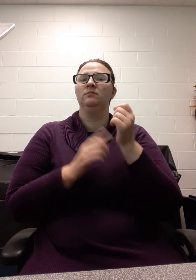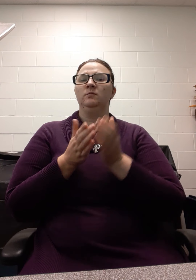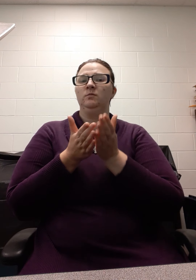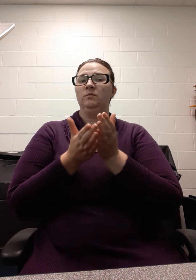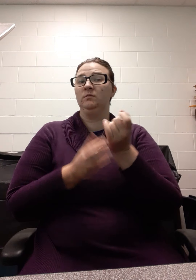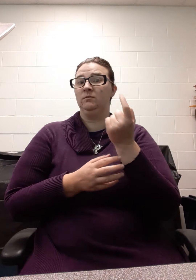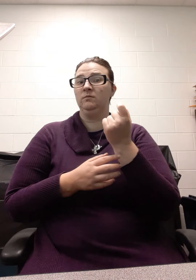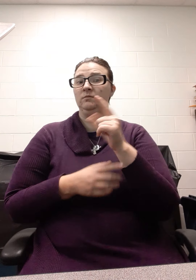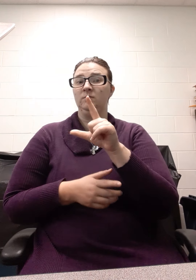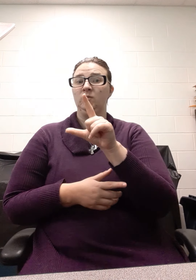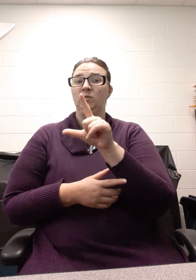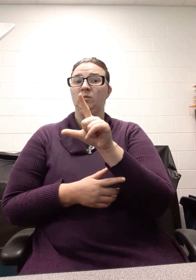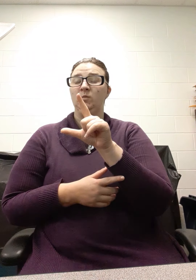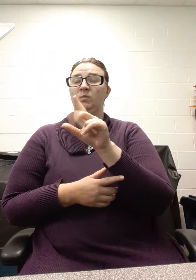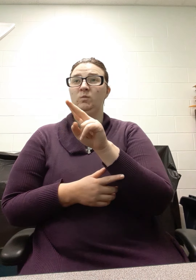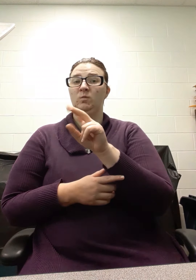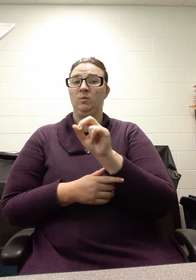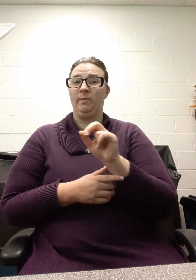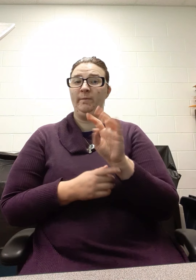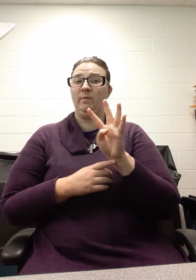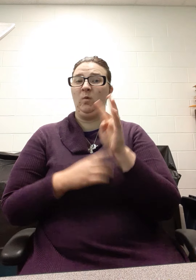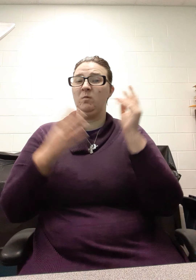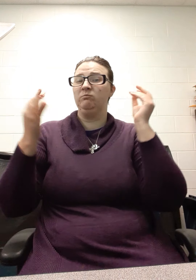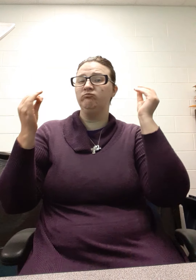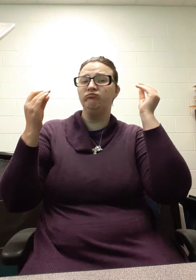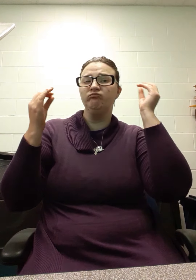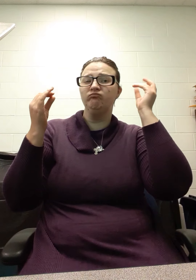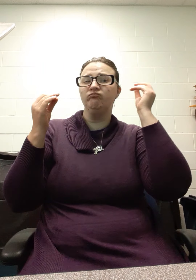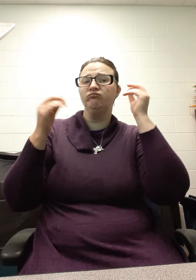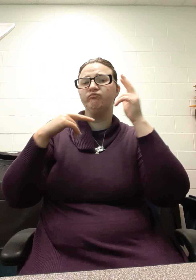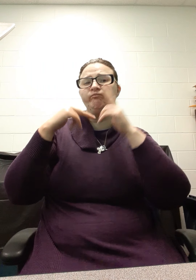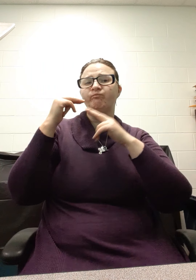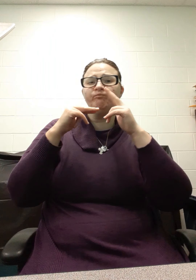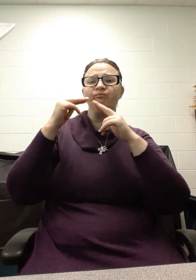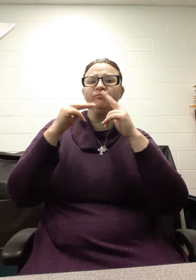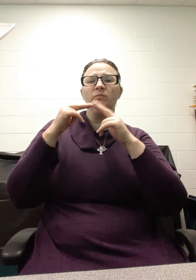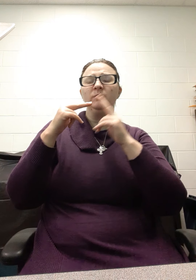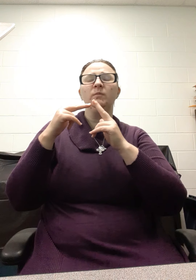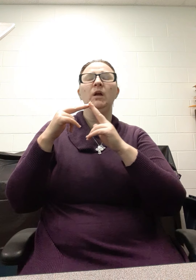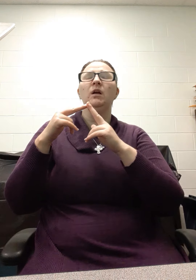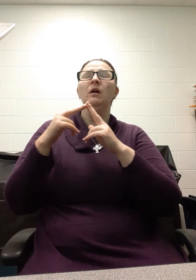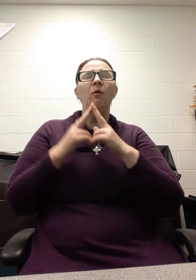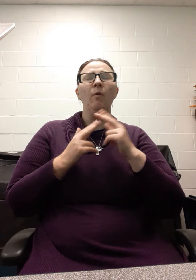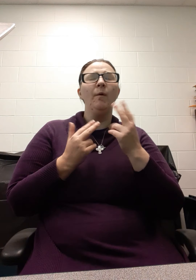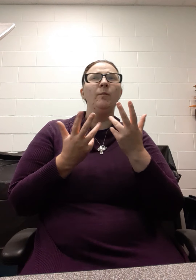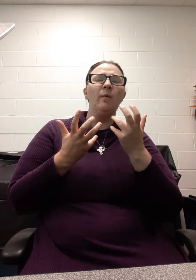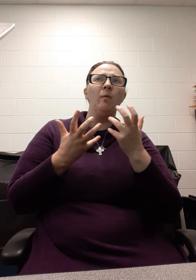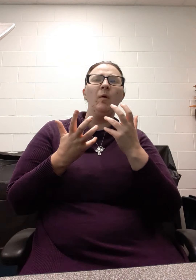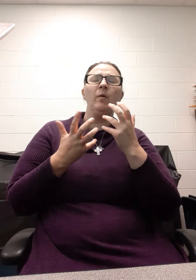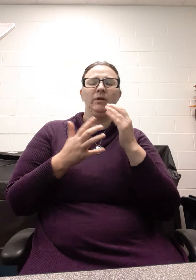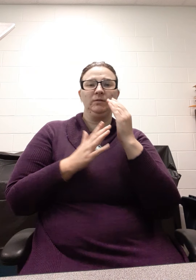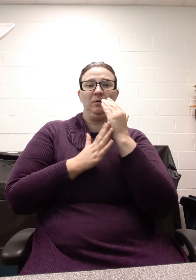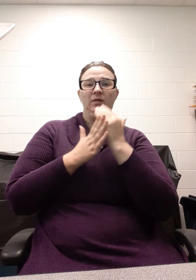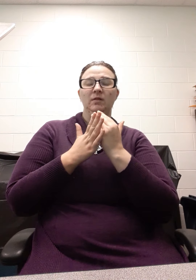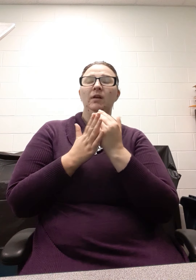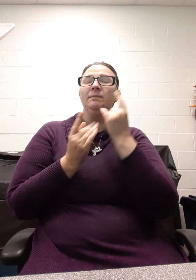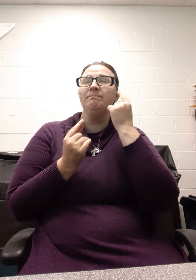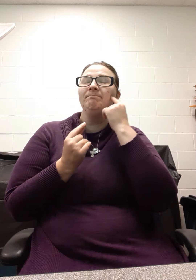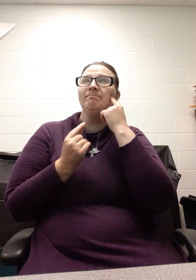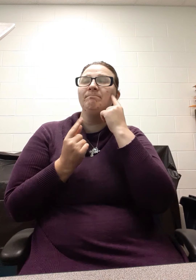Ark replica was thought about, and it just kept moving up on the to-do list. And that eventually broke ground in the